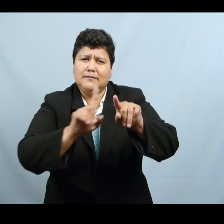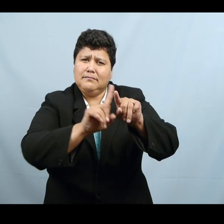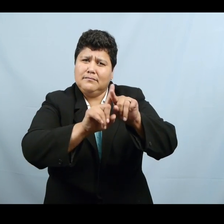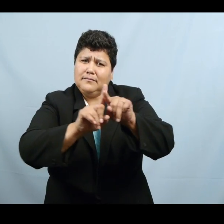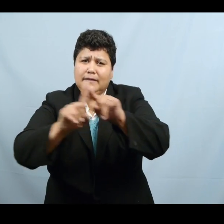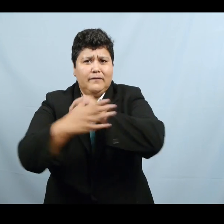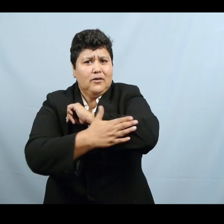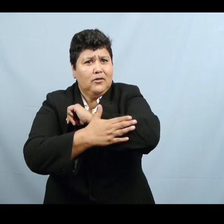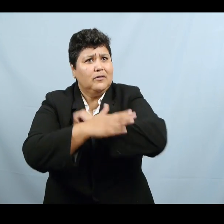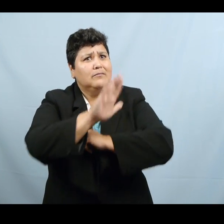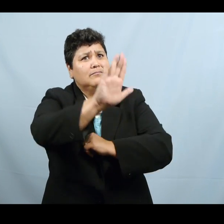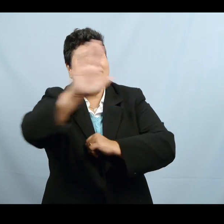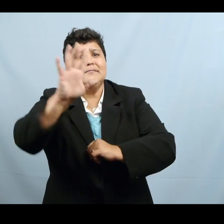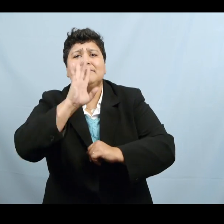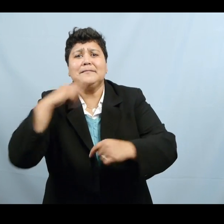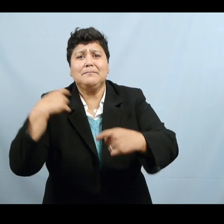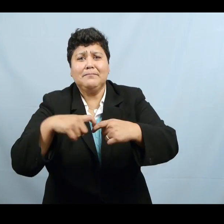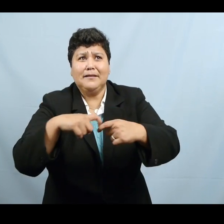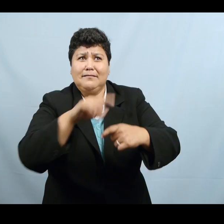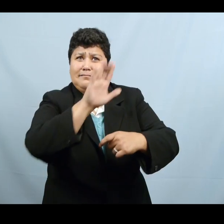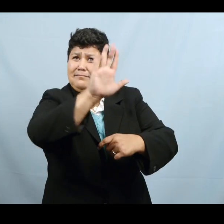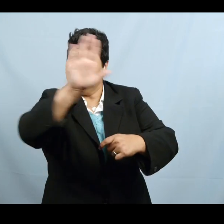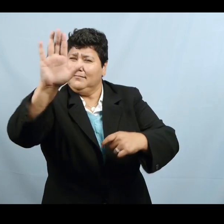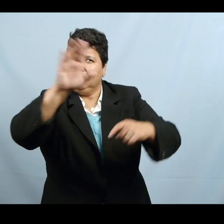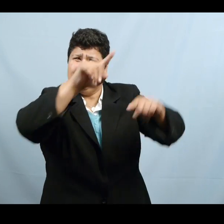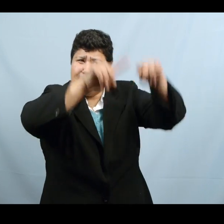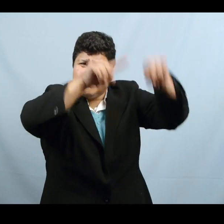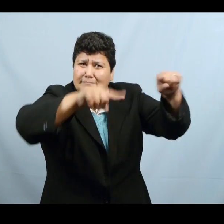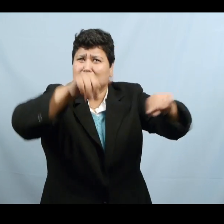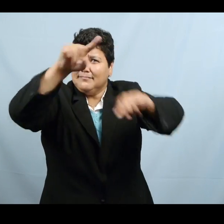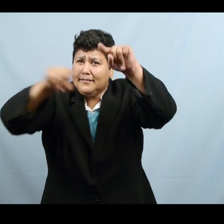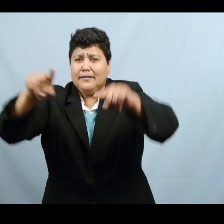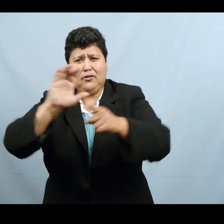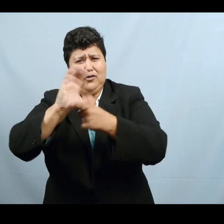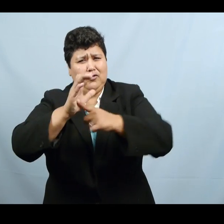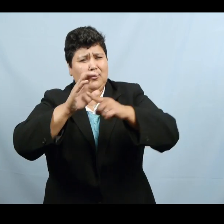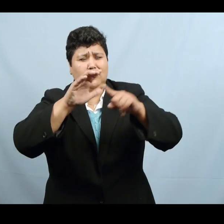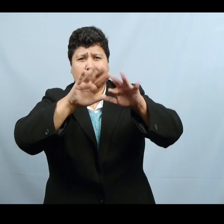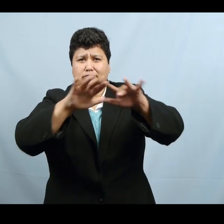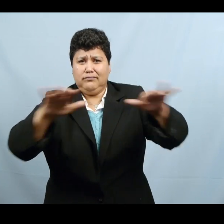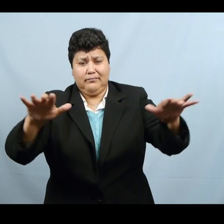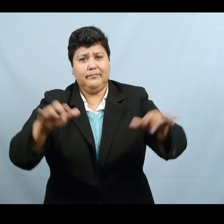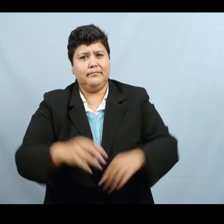nuances. It is no wonder that they are said to go around the world in a day.